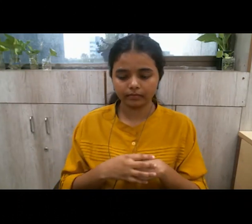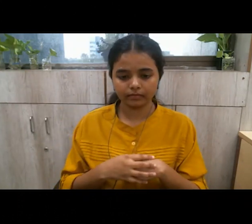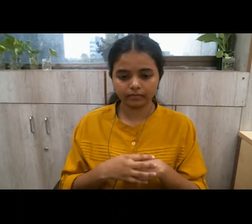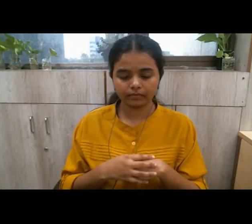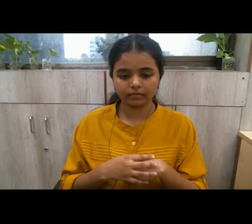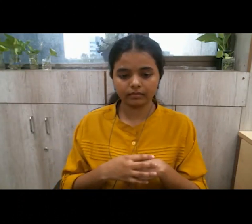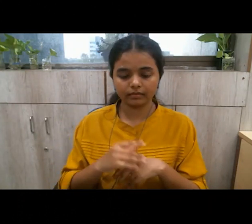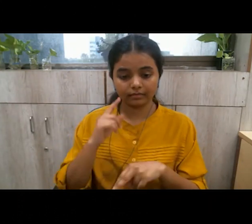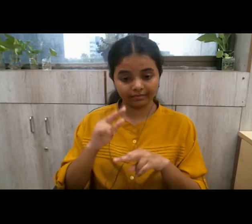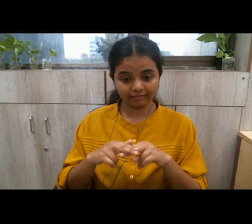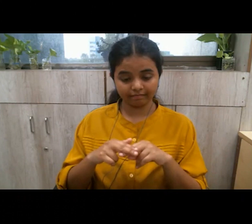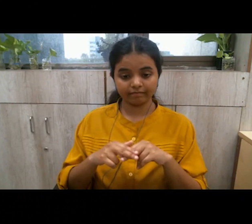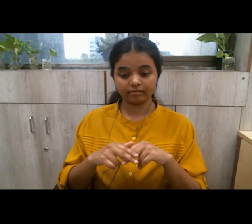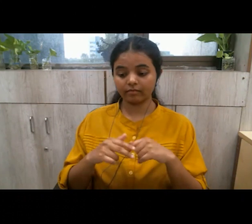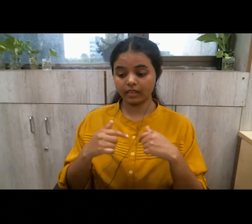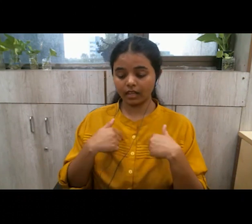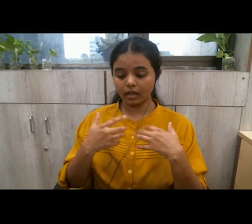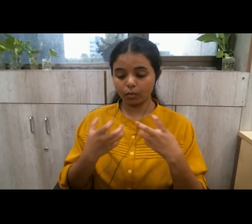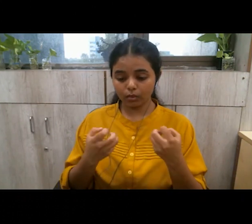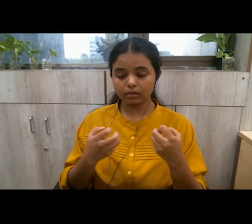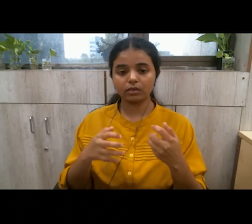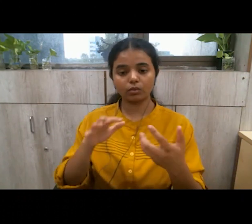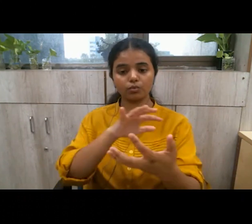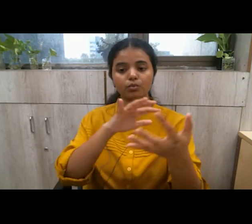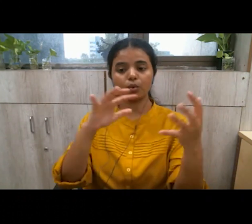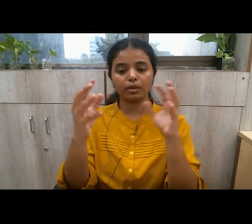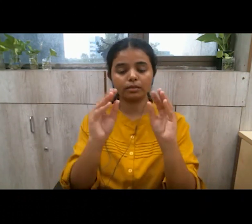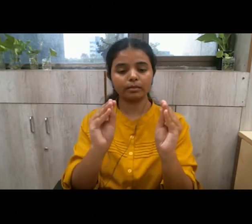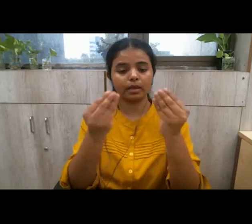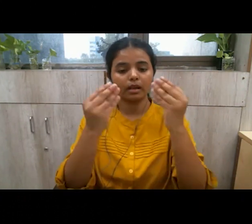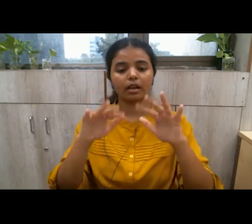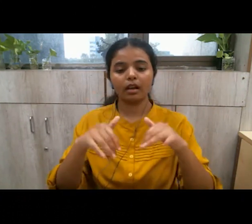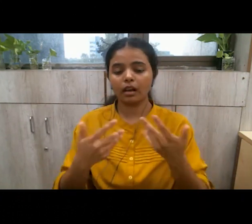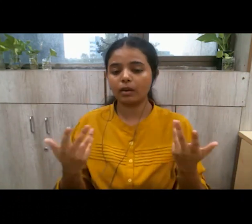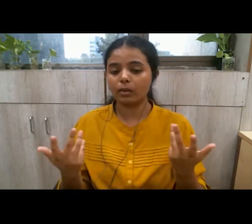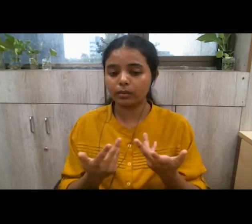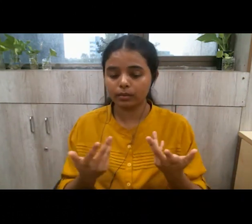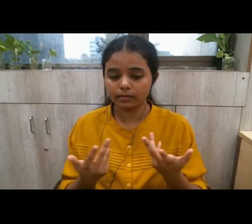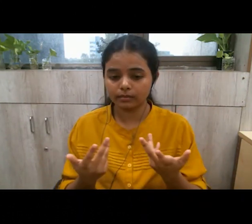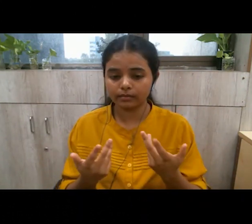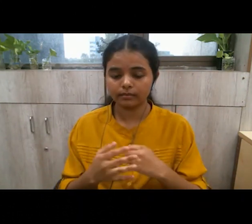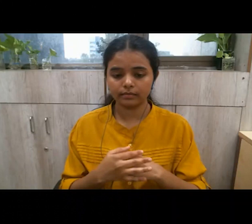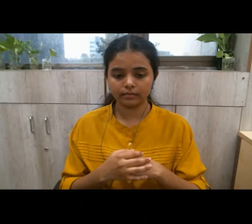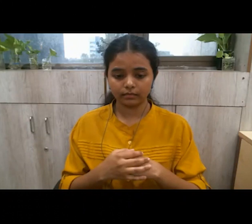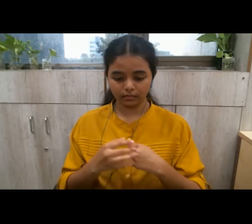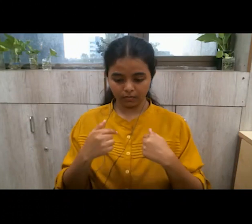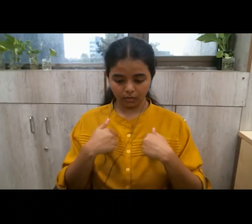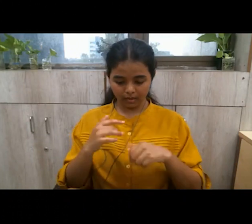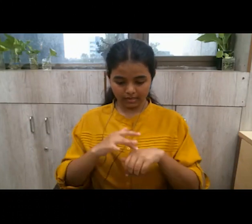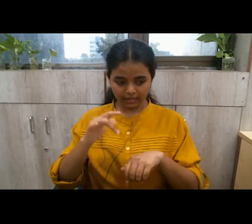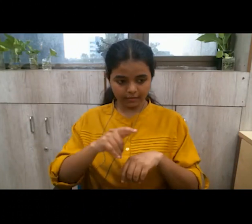so if our intention is to make a better world the only possibility is if we